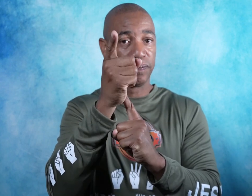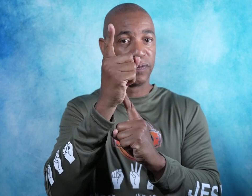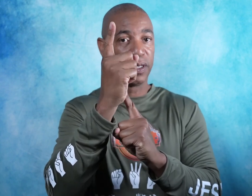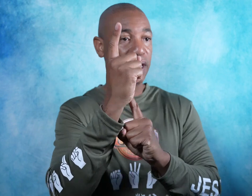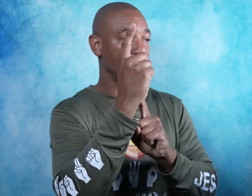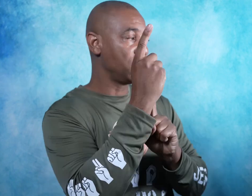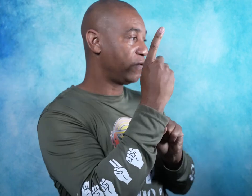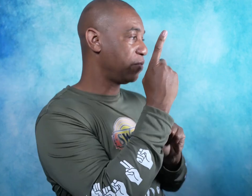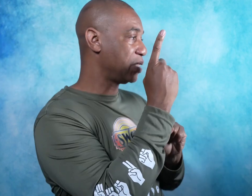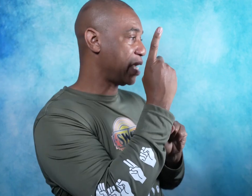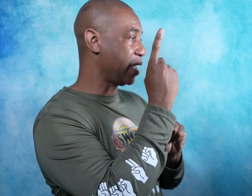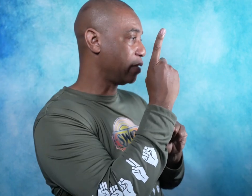Let me show you from the side.